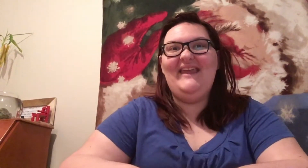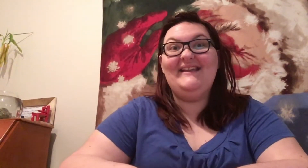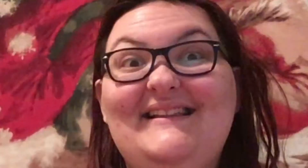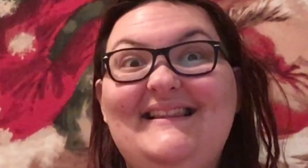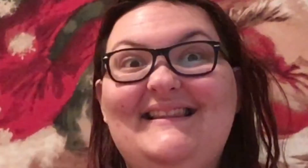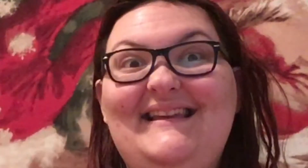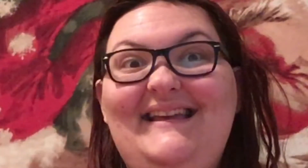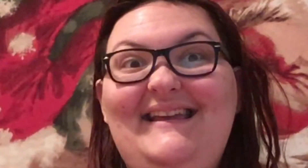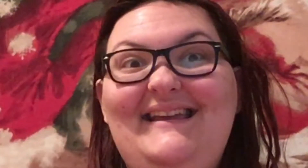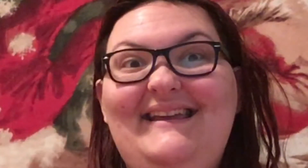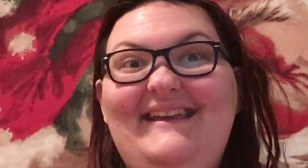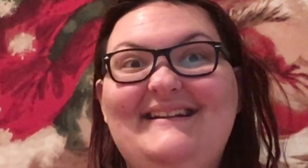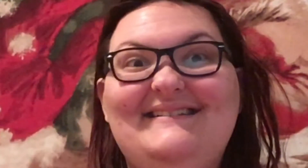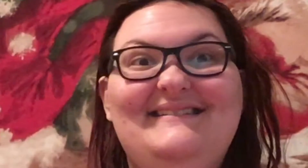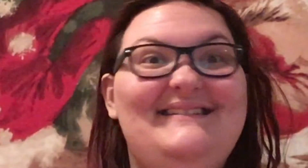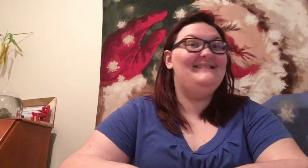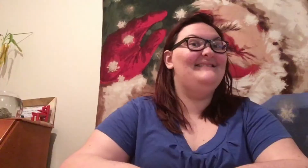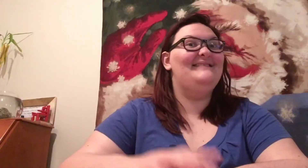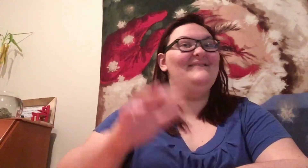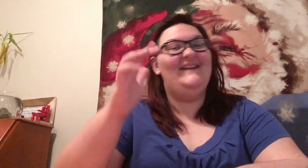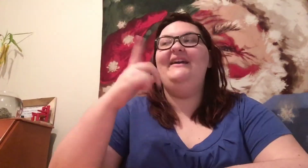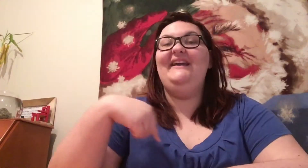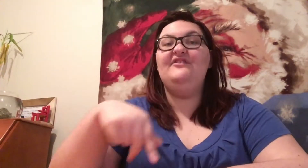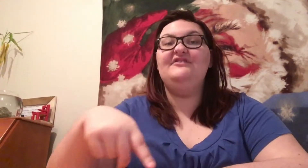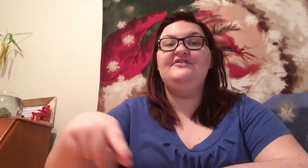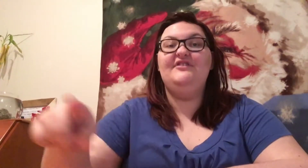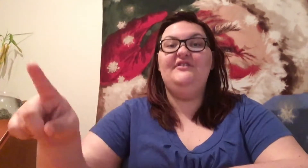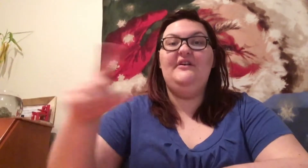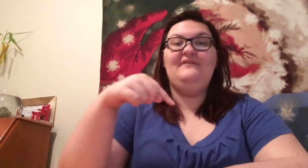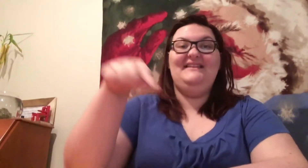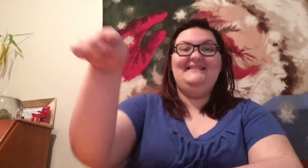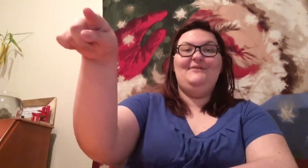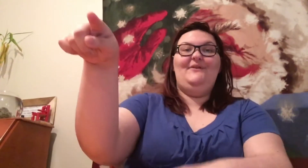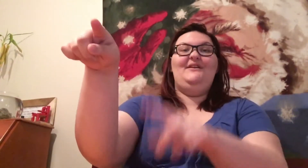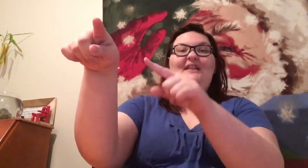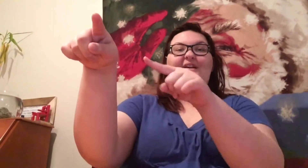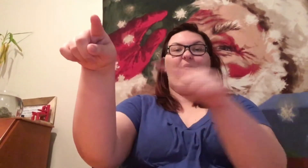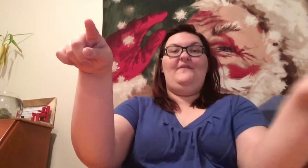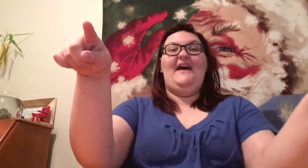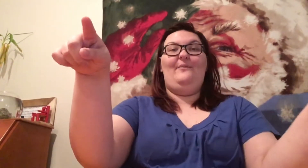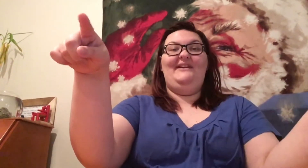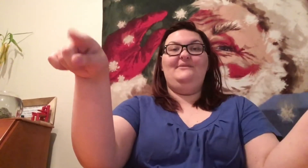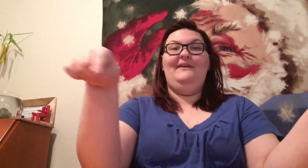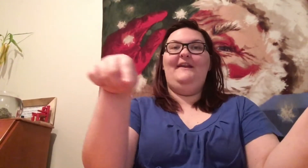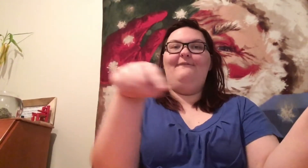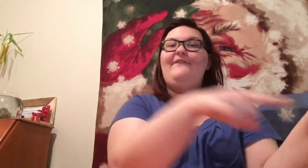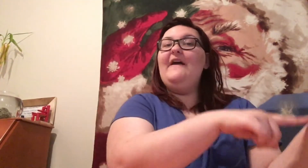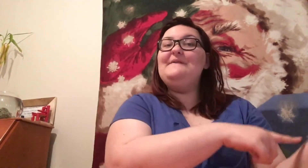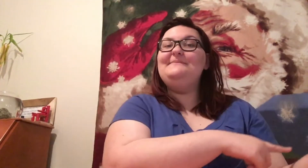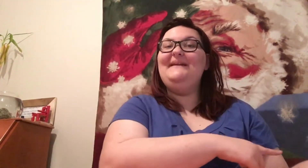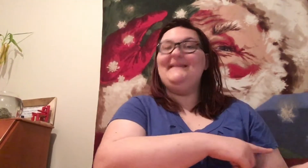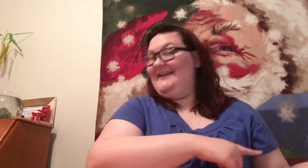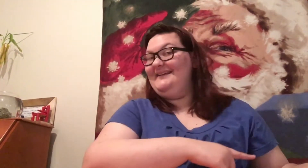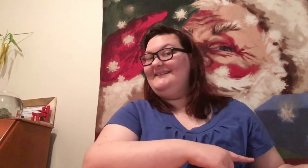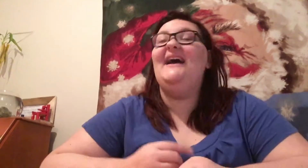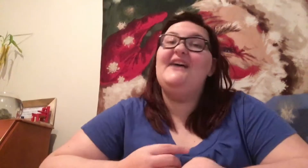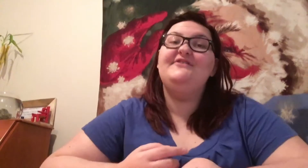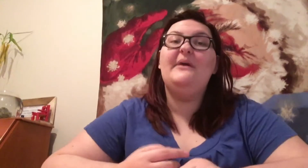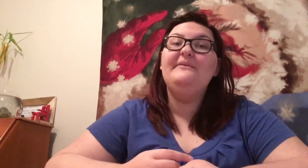like, thanks. And I turn her away. He goes to turn out this door. And I go that way. So, he follows me again. Yeah, I should probably